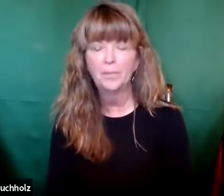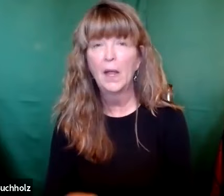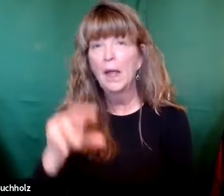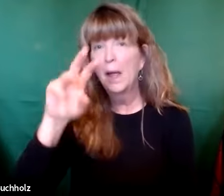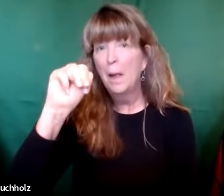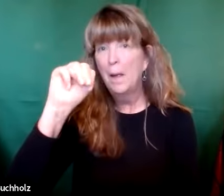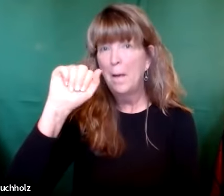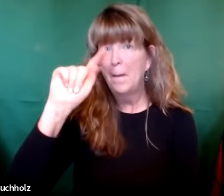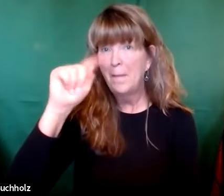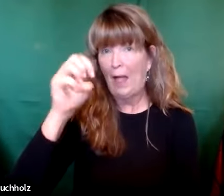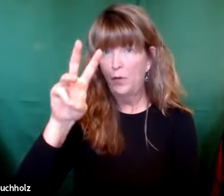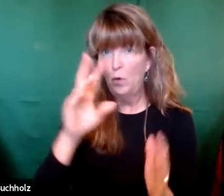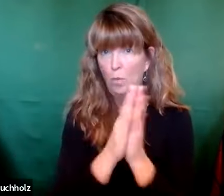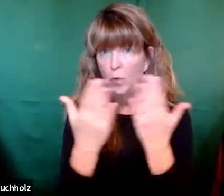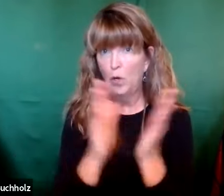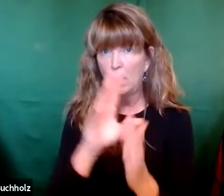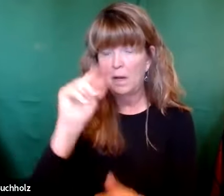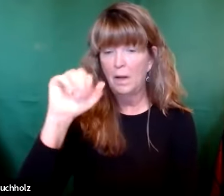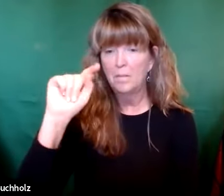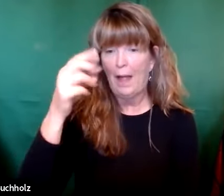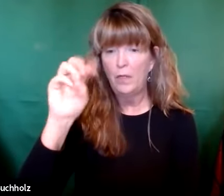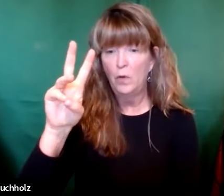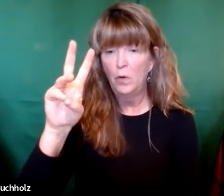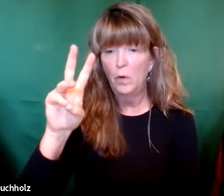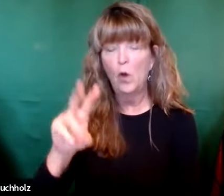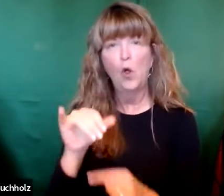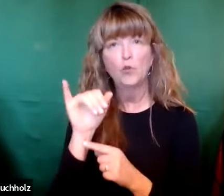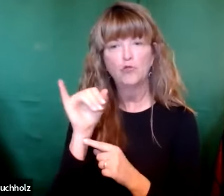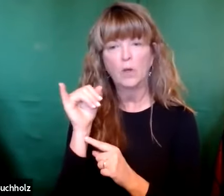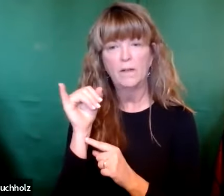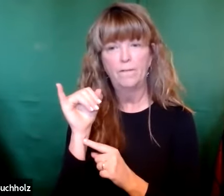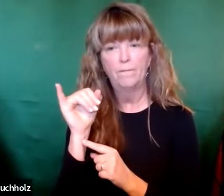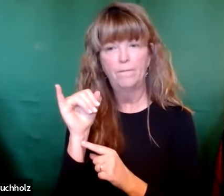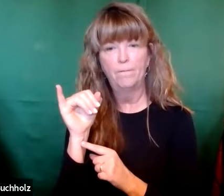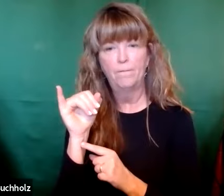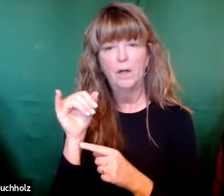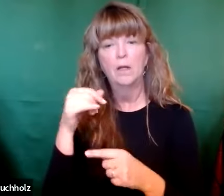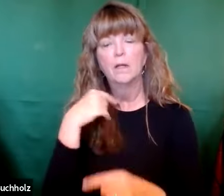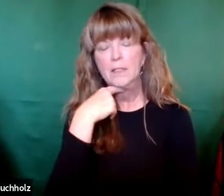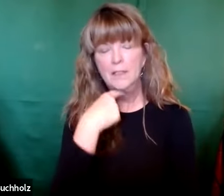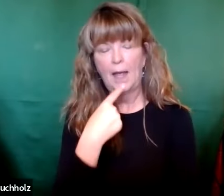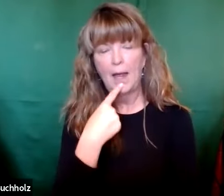And also during that time the fathers used to be the ones to name the baby. In Matthew,